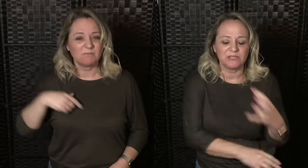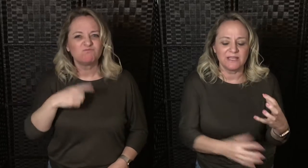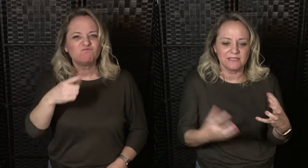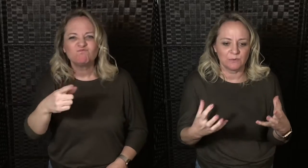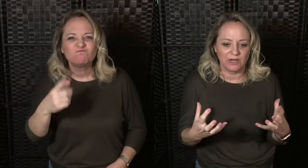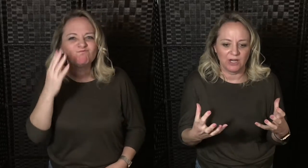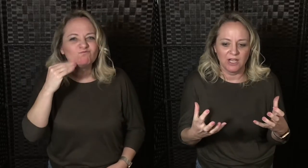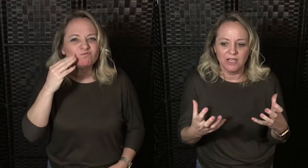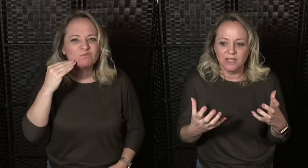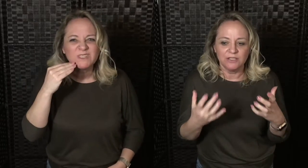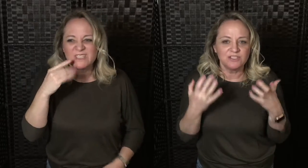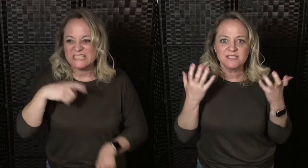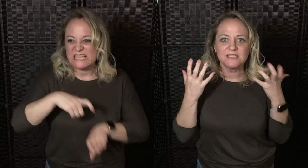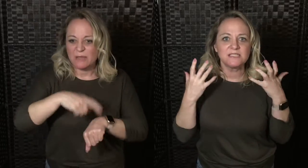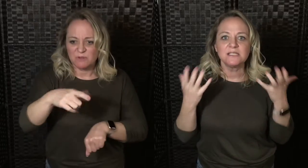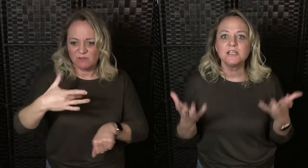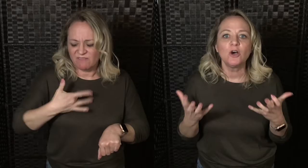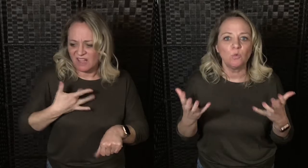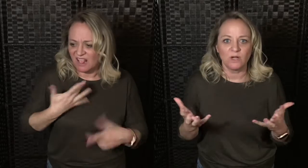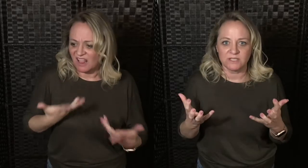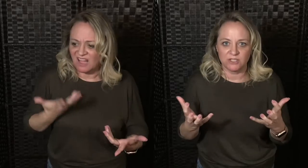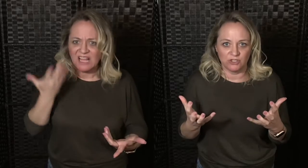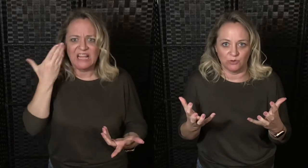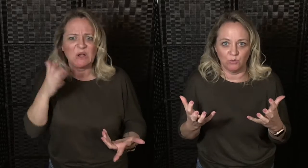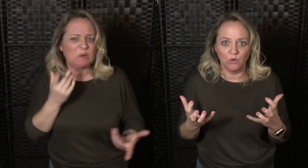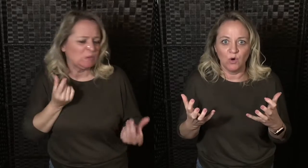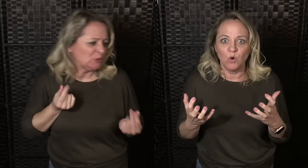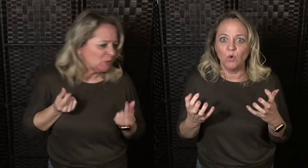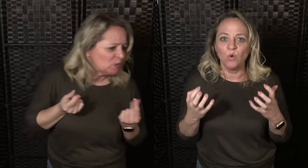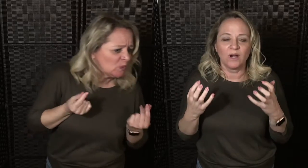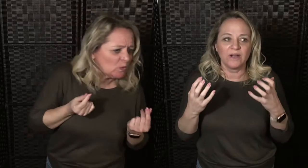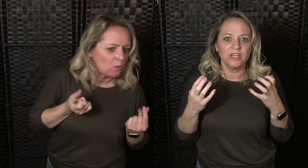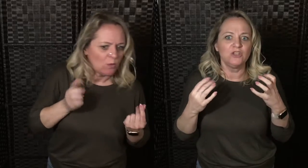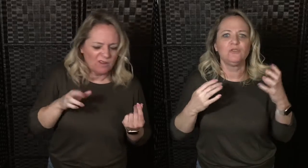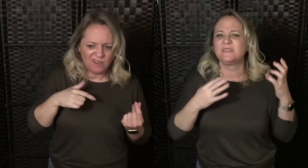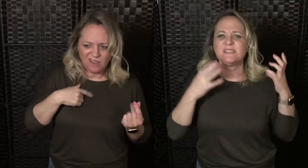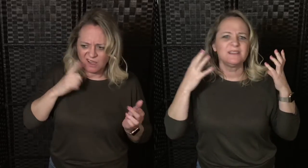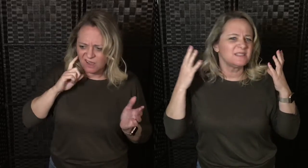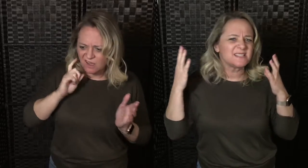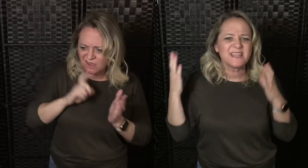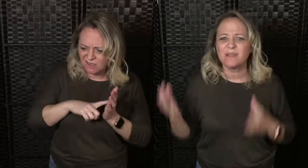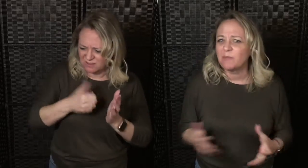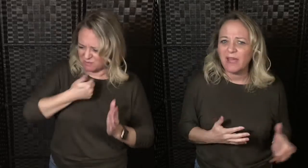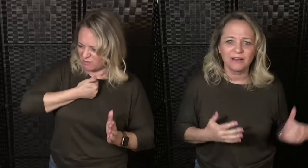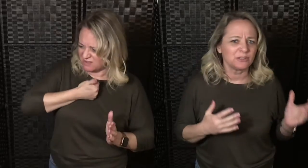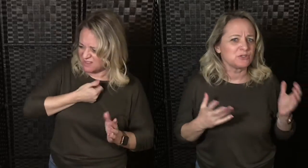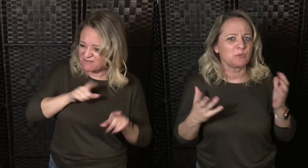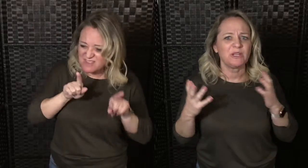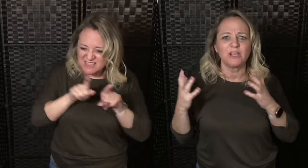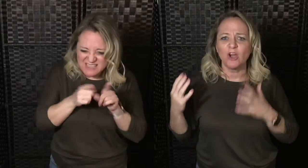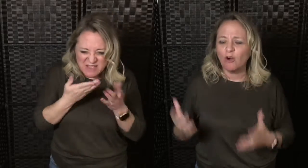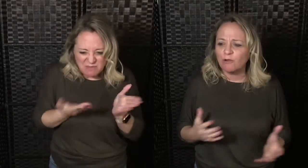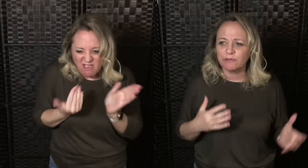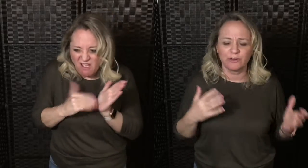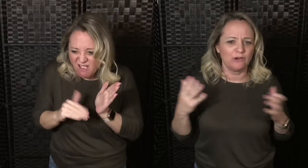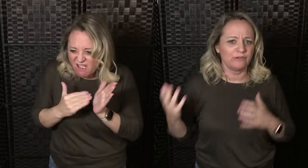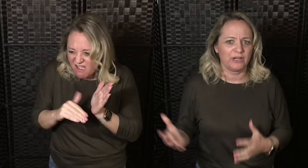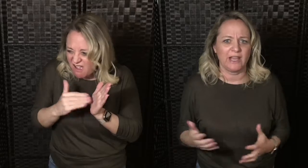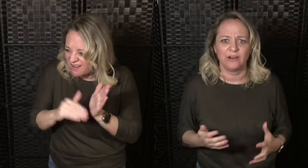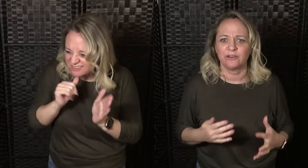place where you just didn't know what to do or you see the same patterns repeating over and over again or